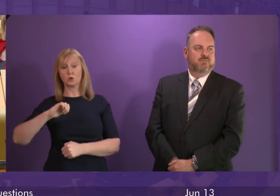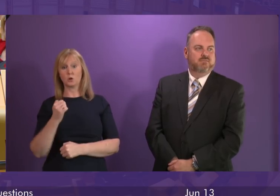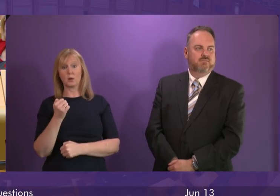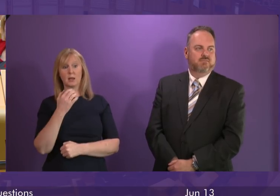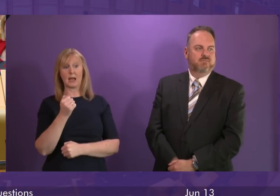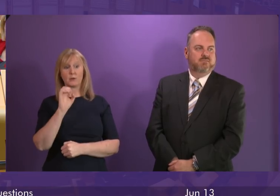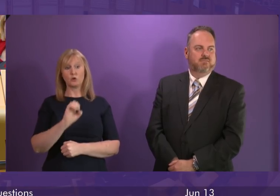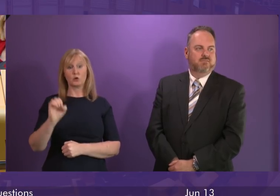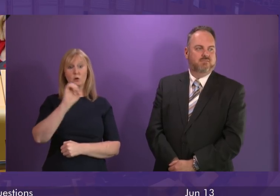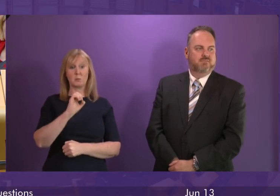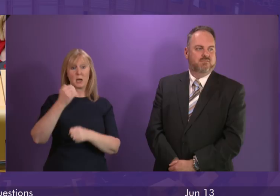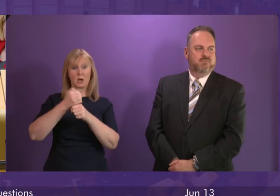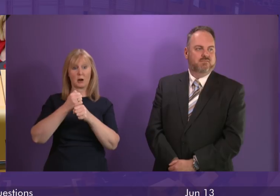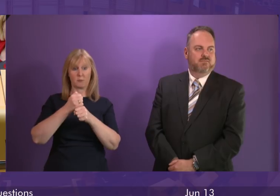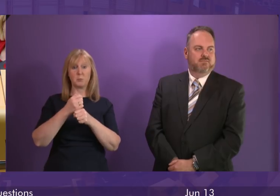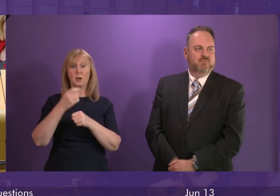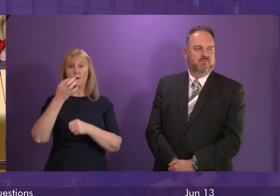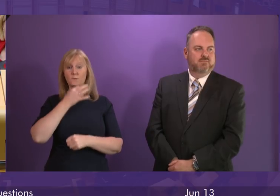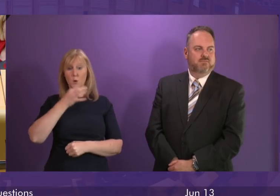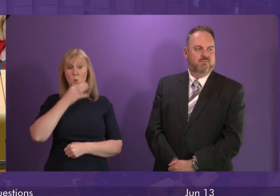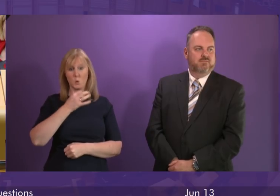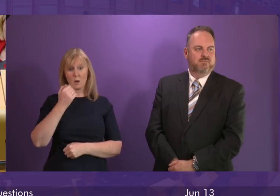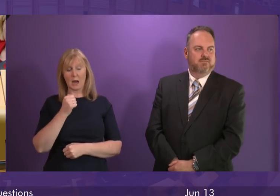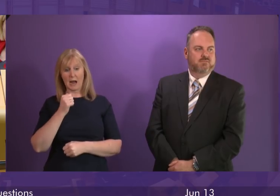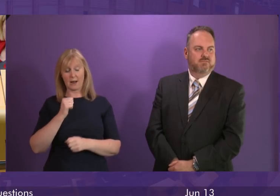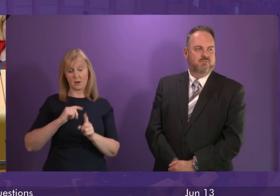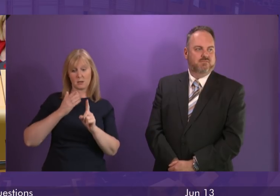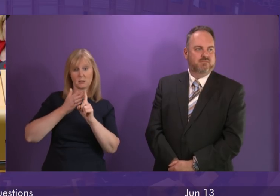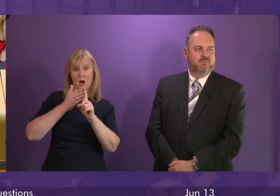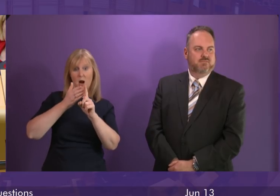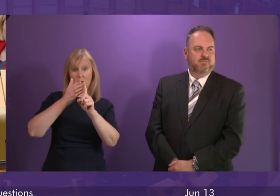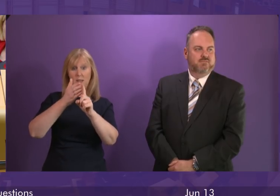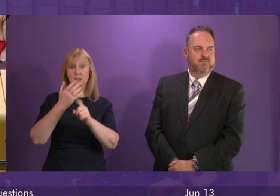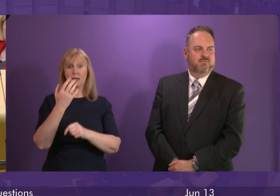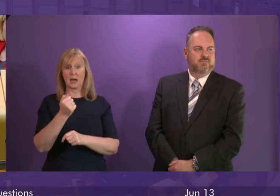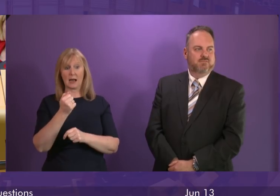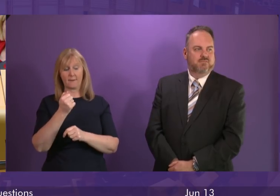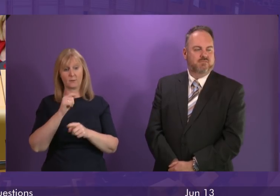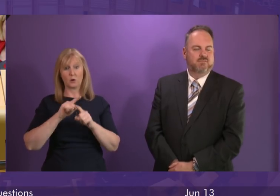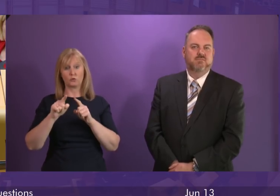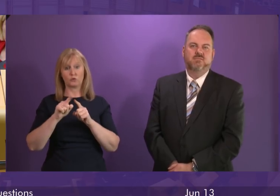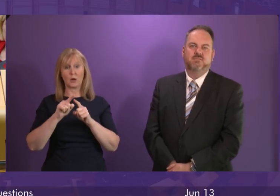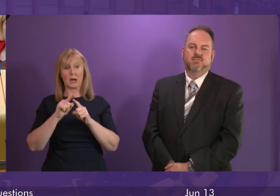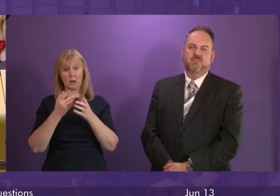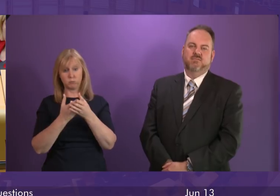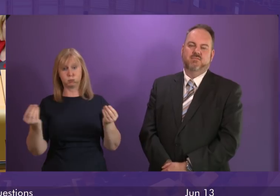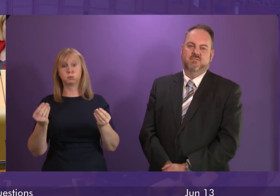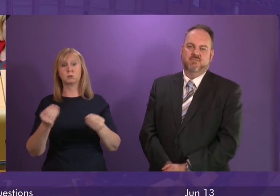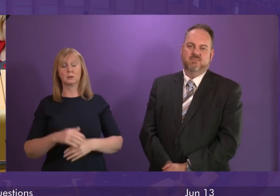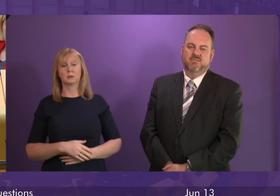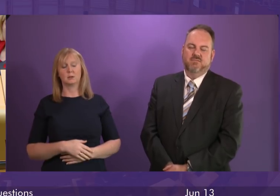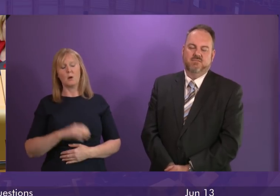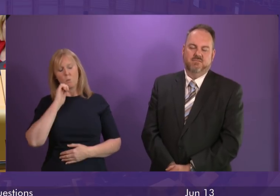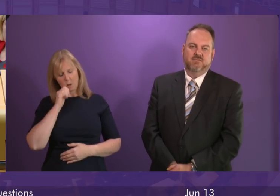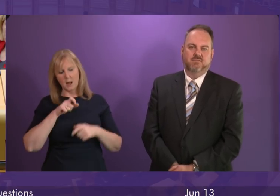governments to define fuel poverty, let alone set targets relating to its eradication. So we will continue to work to make sure